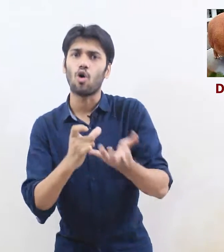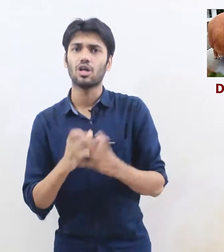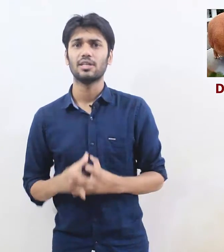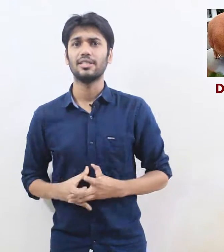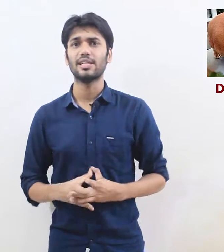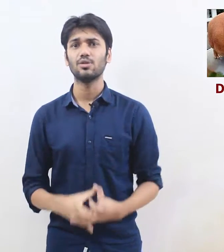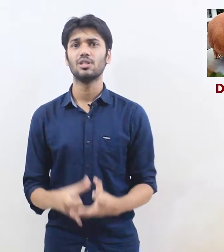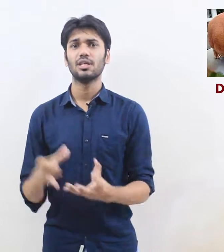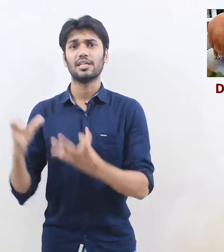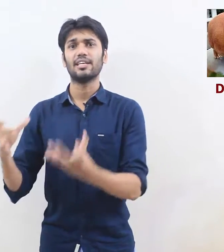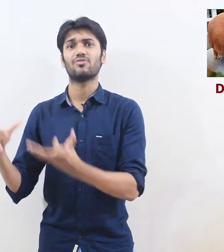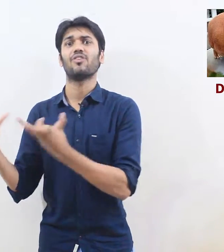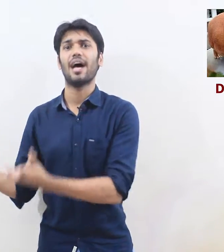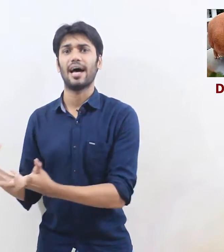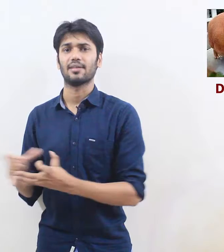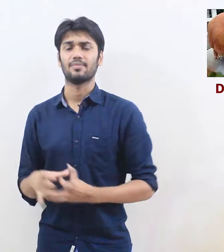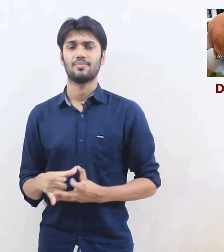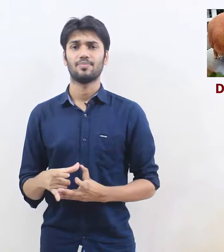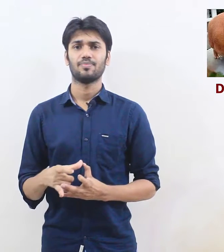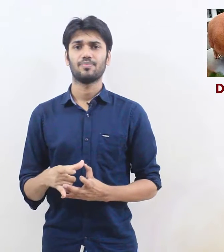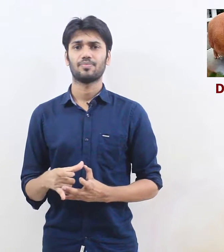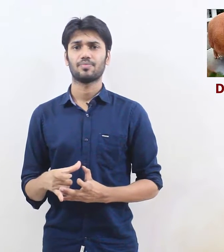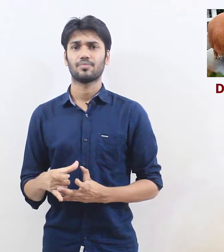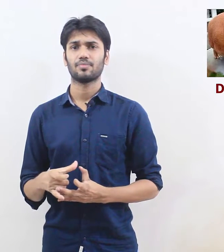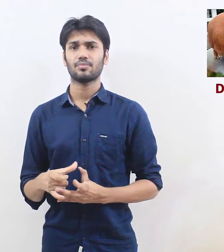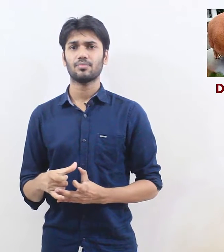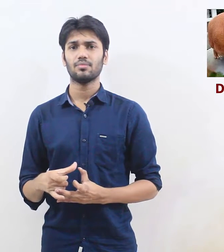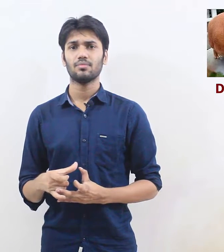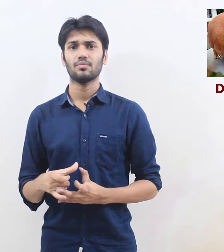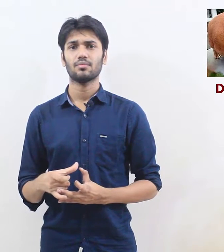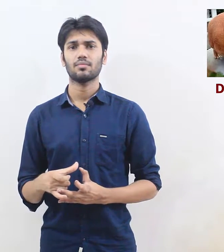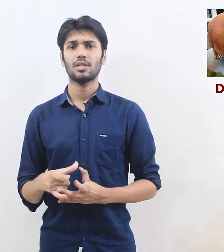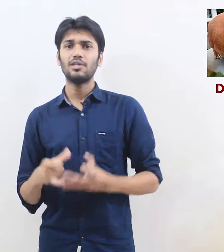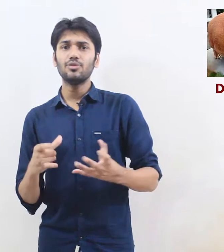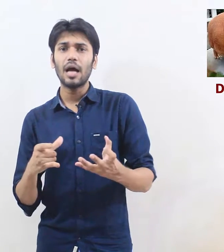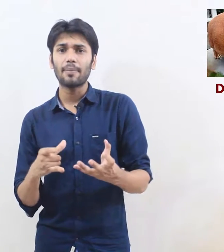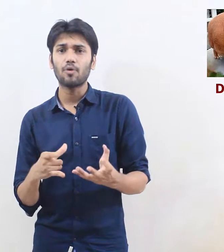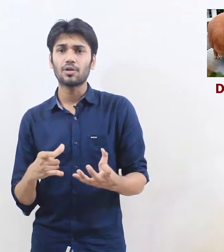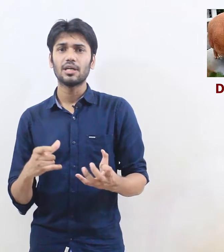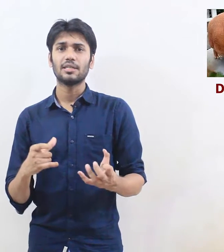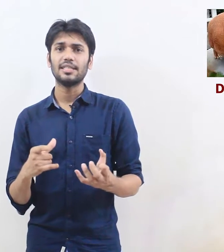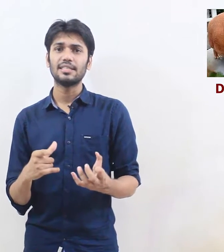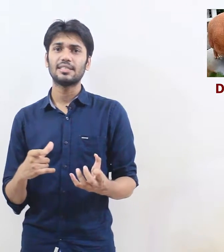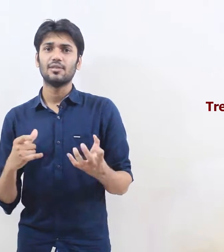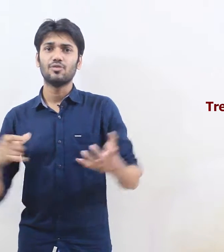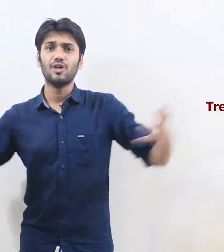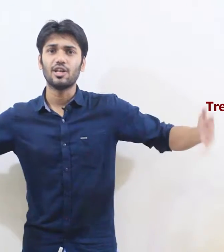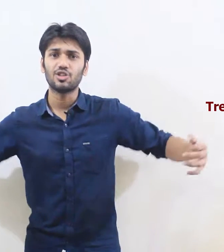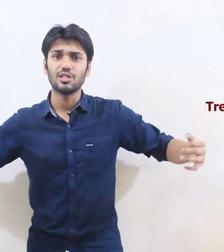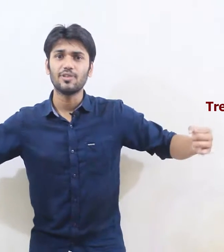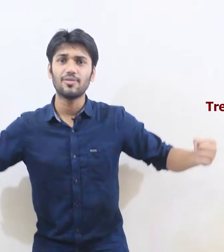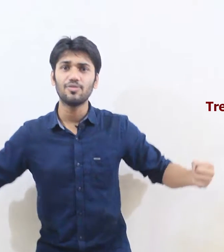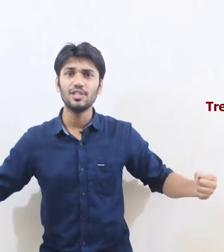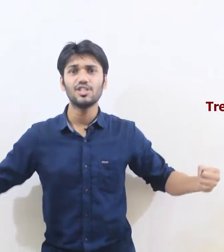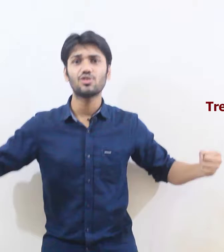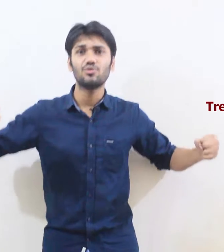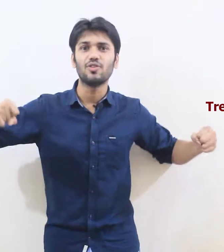they could get fat if you have got this fish even a fish could be